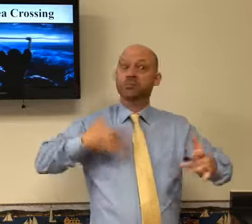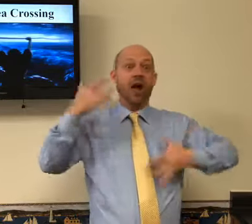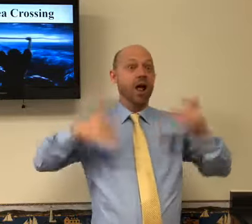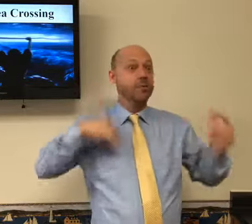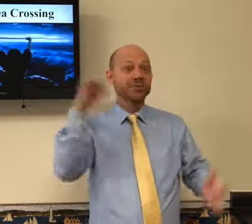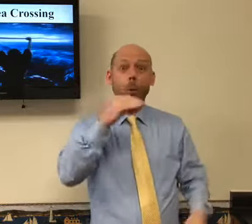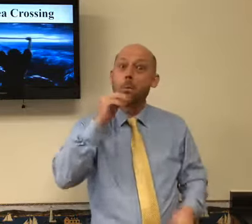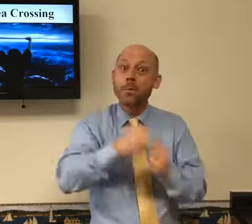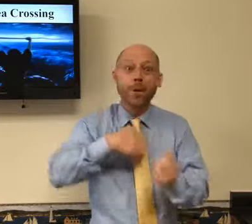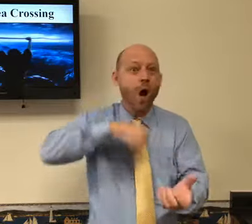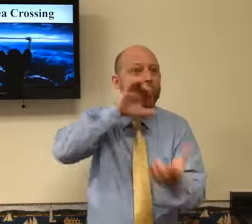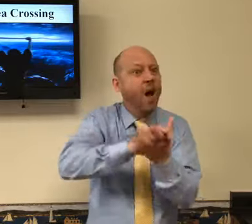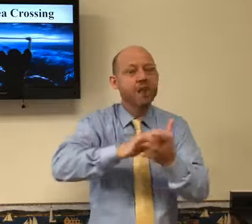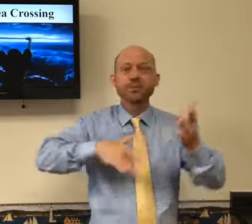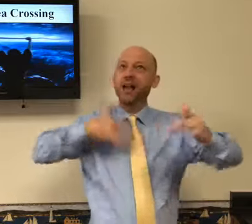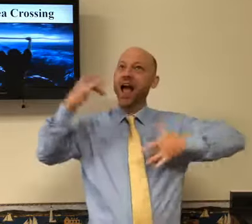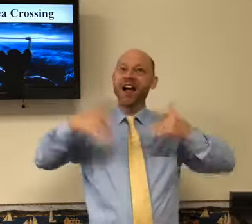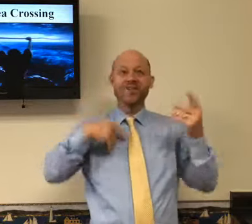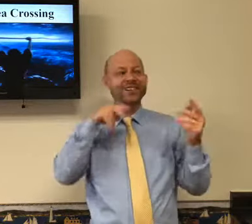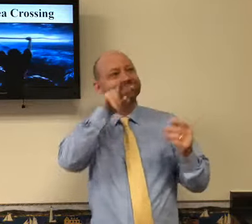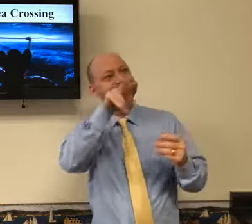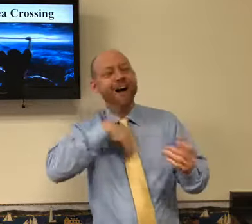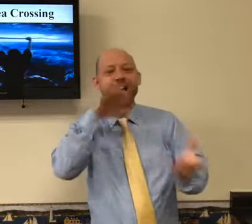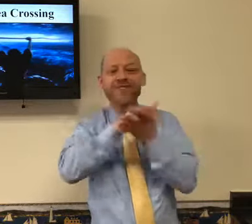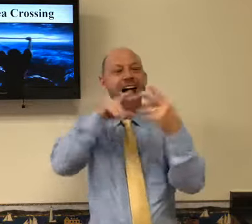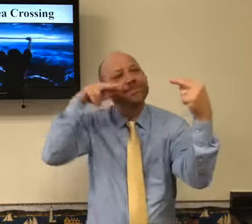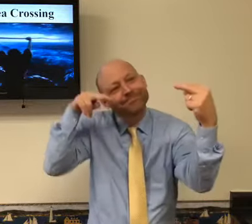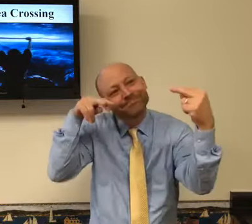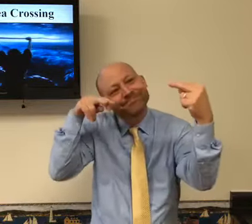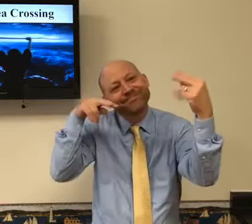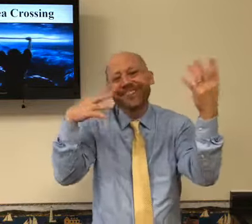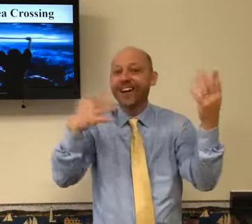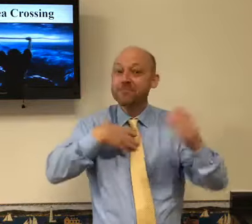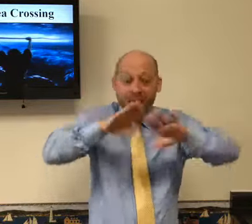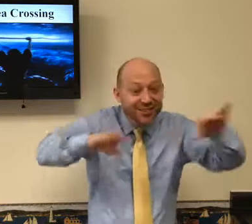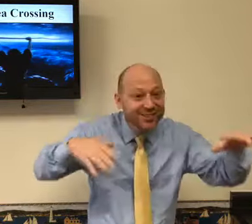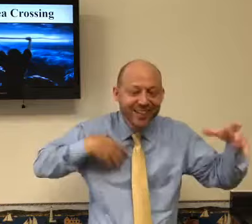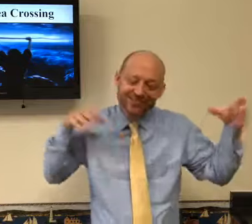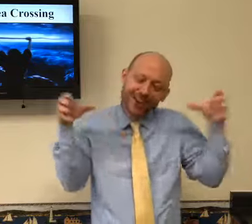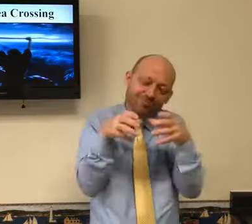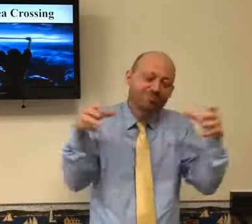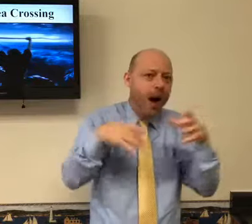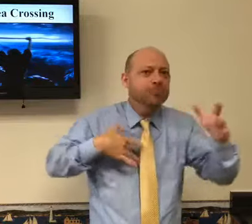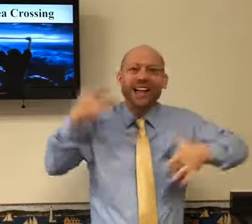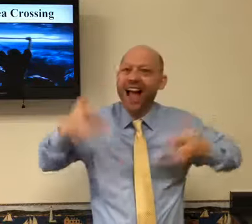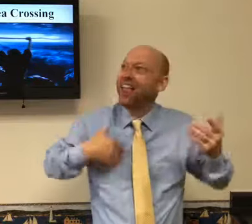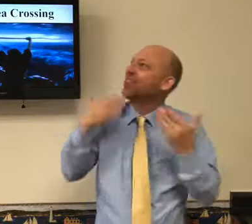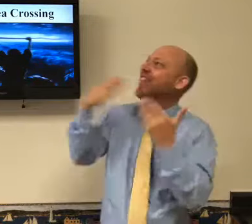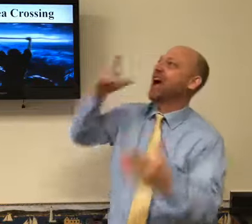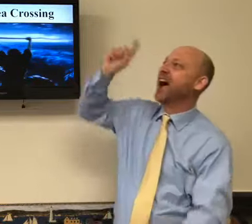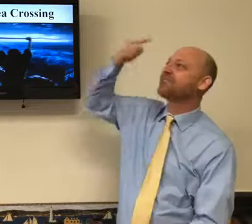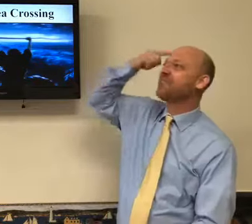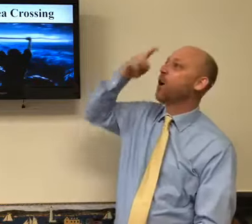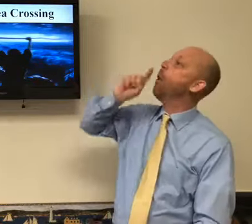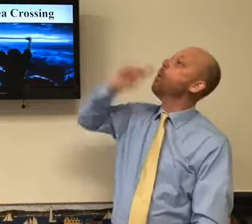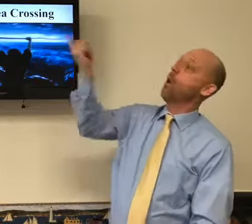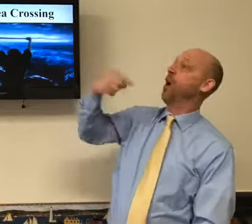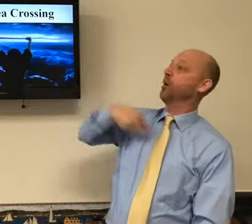stay together with our families. I'm so excited to be at home with my wife and my children, and we spend time together, and I'm excited.